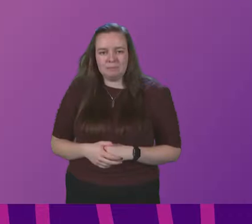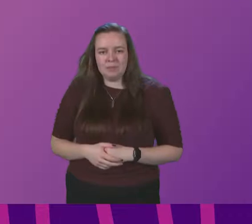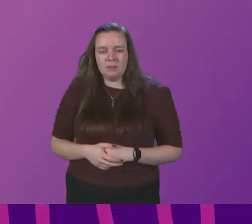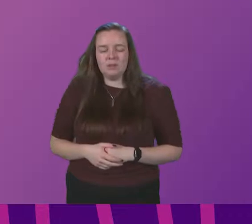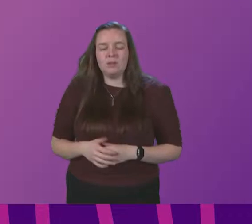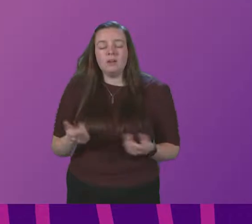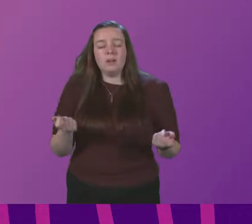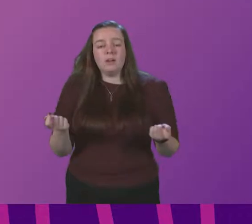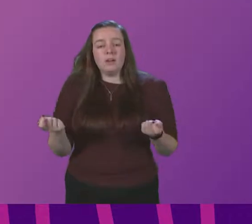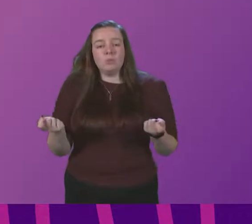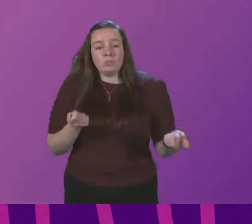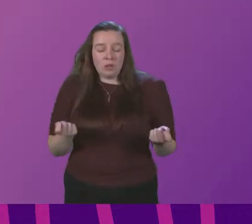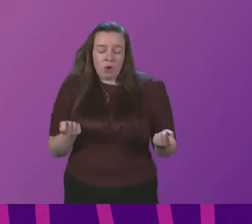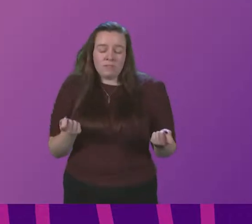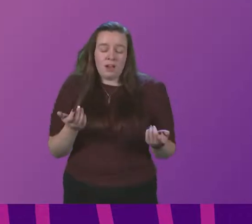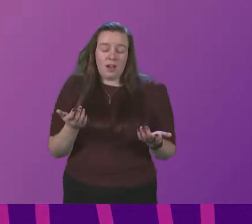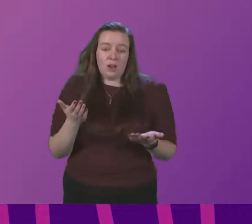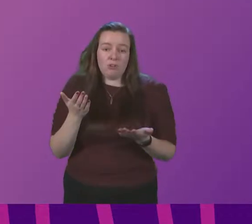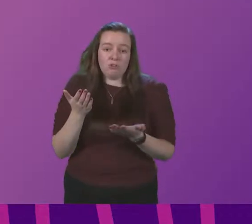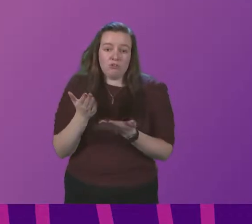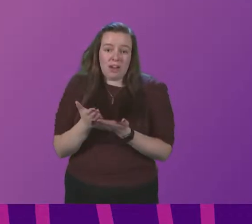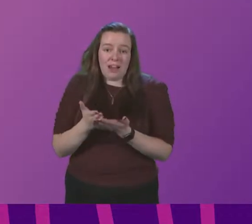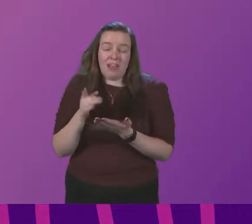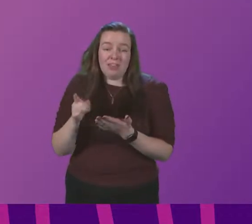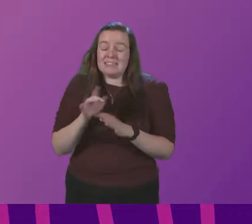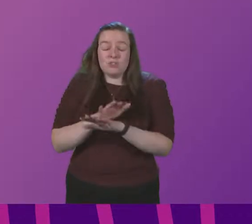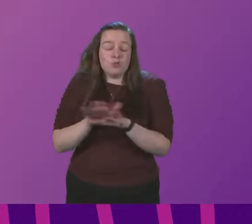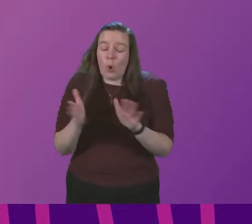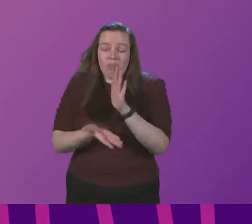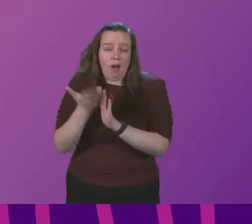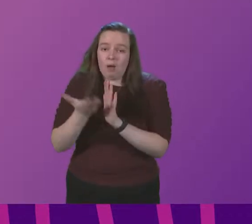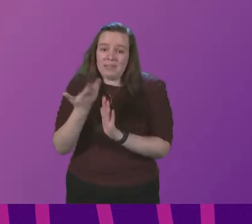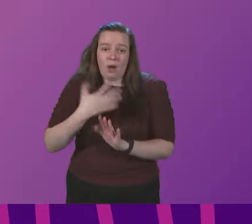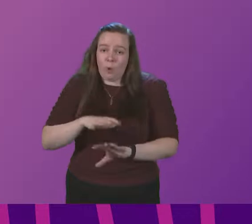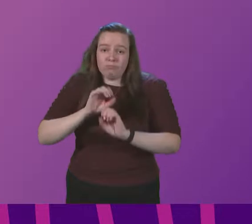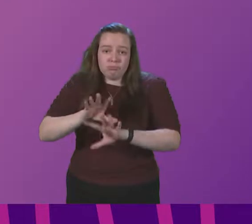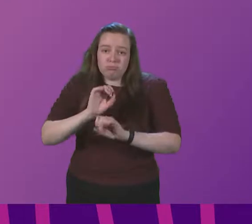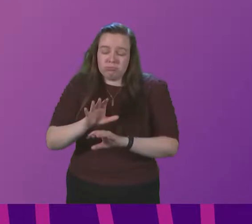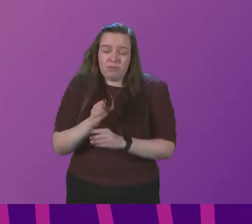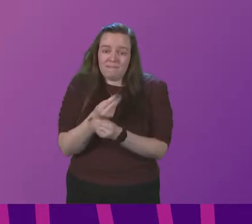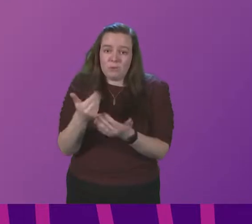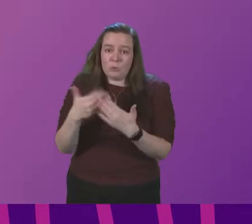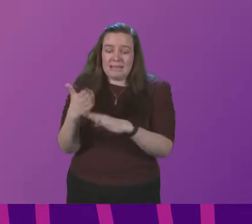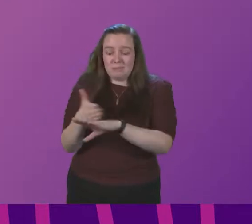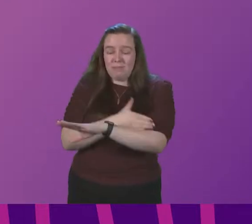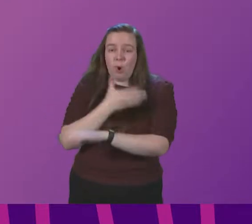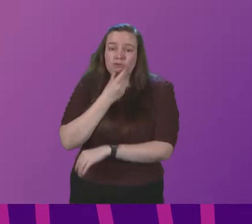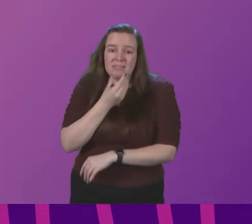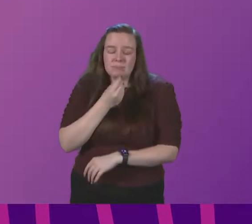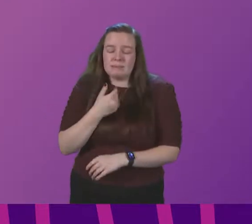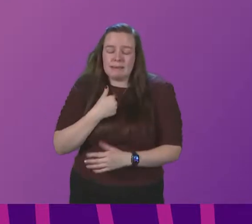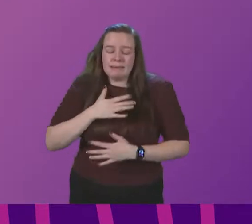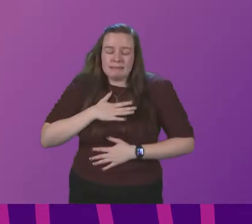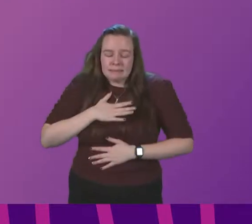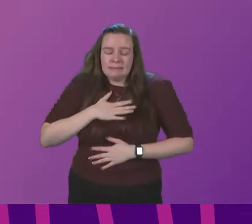Signing officer, it is an understatement to say this is not the update I wanted to be given just a few days before Christmas, and I am painfully